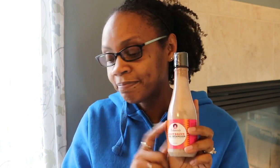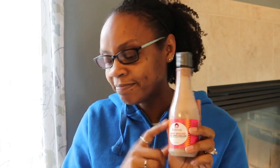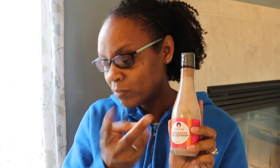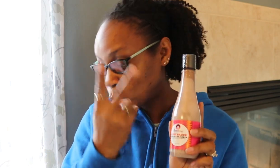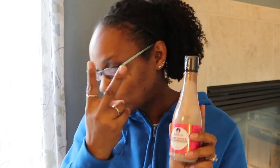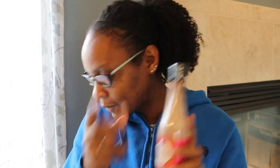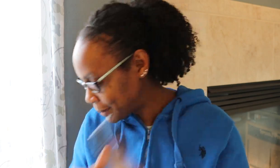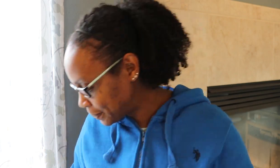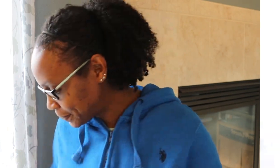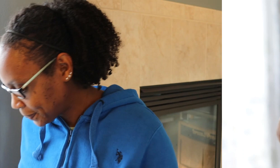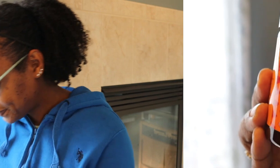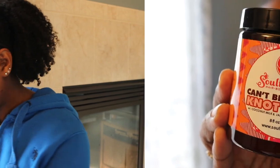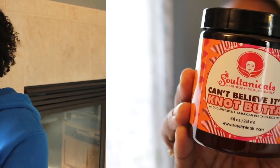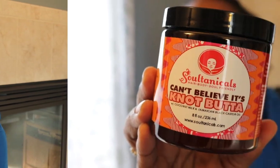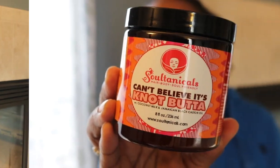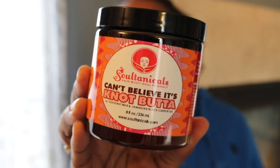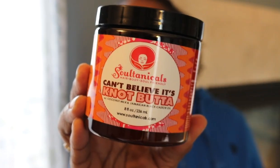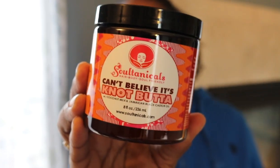So great one for me. I have two of these.